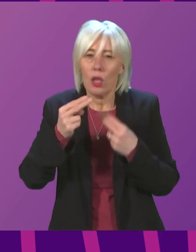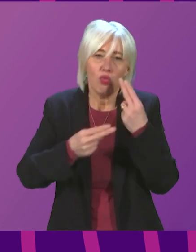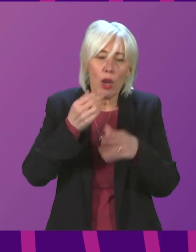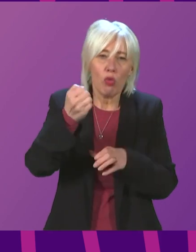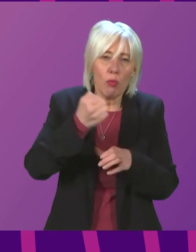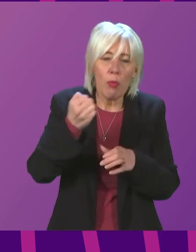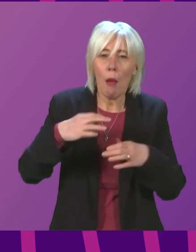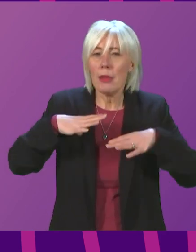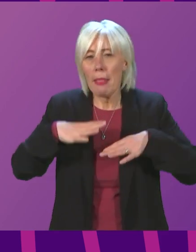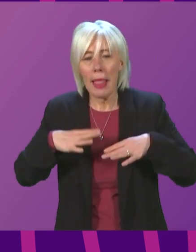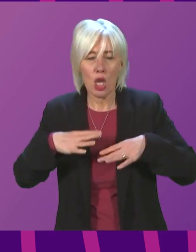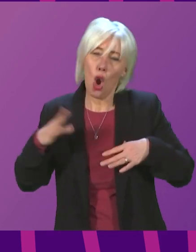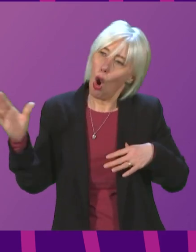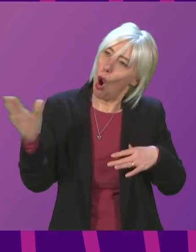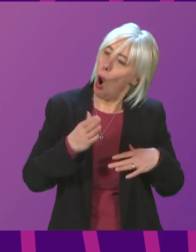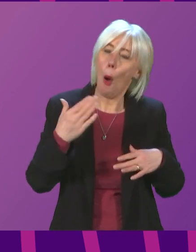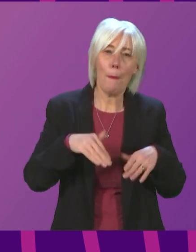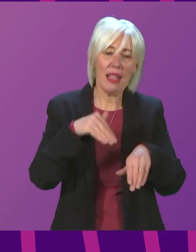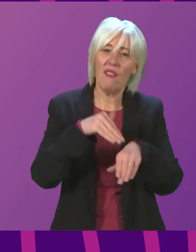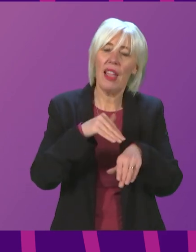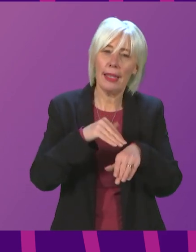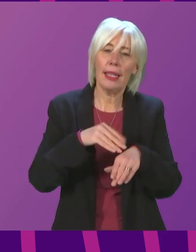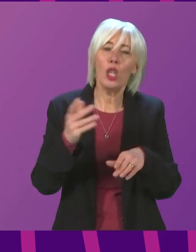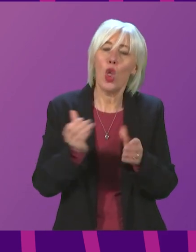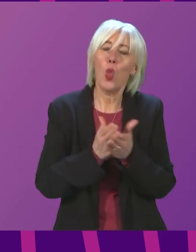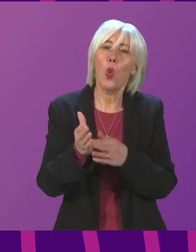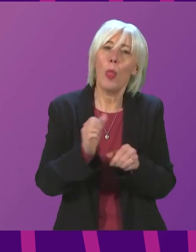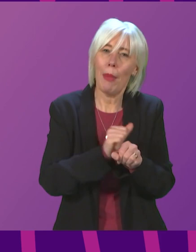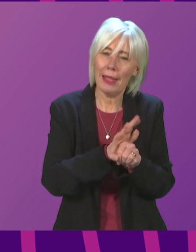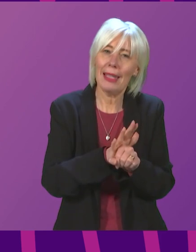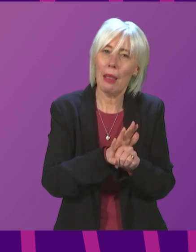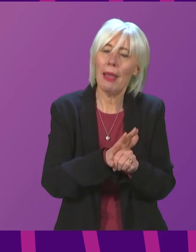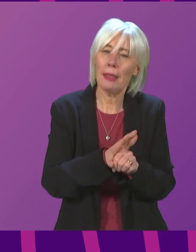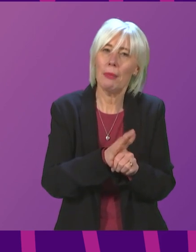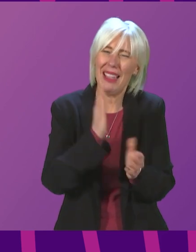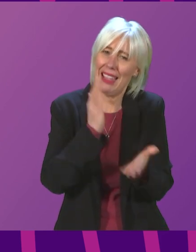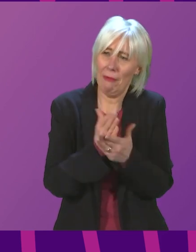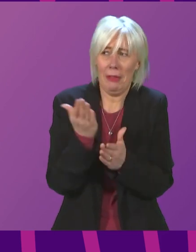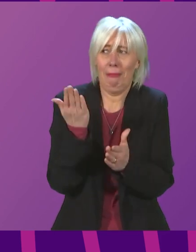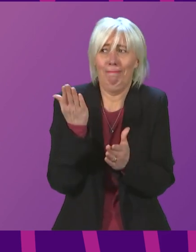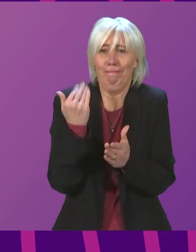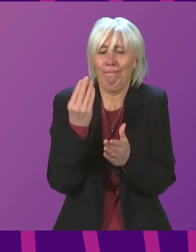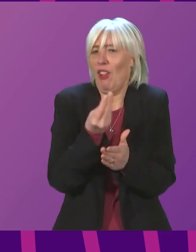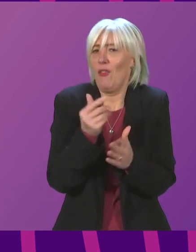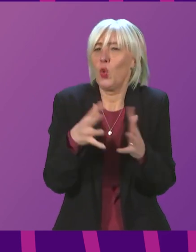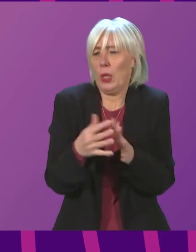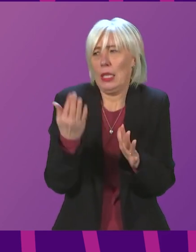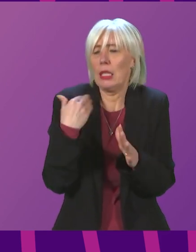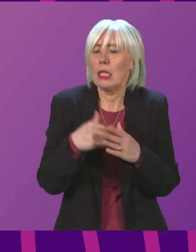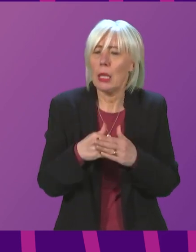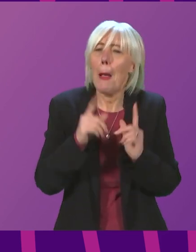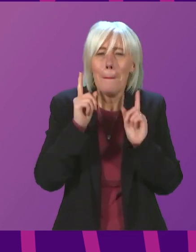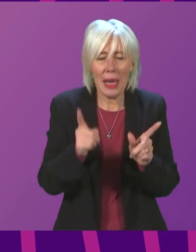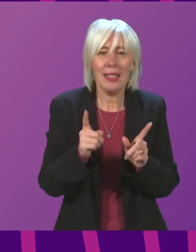very, very badly affected by the pandemic generally, but in particular in these past few weeks. again, I repeat a central